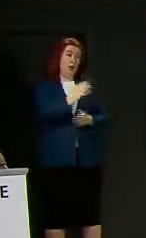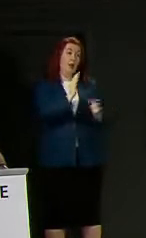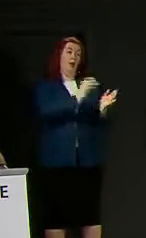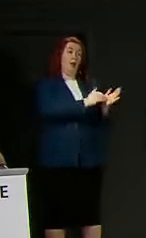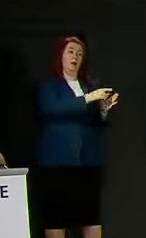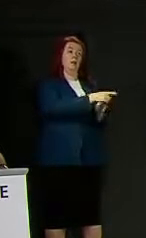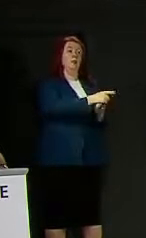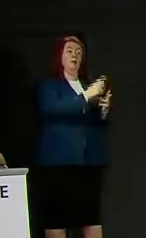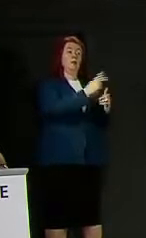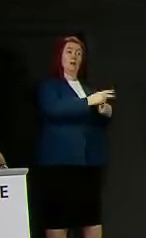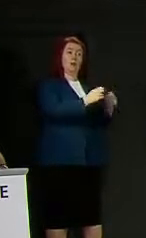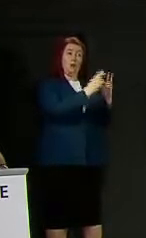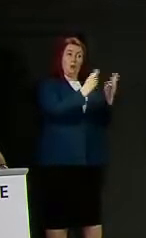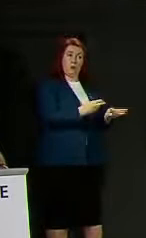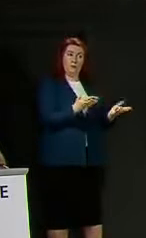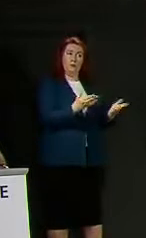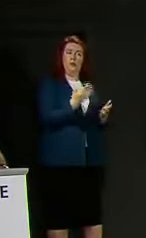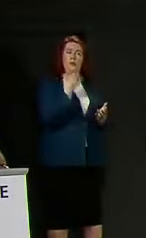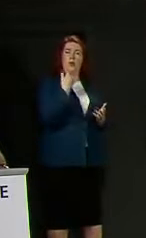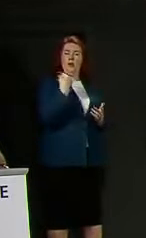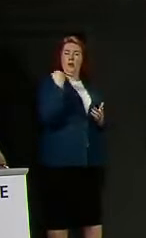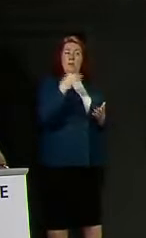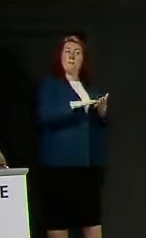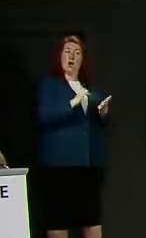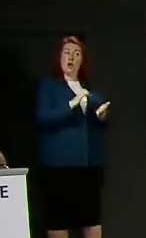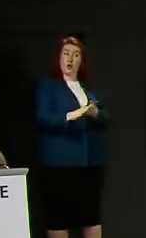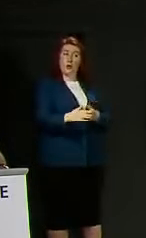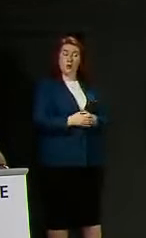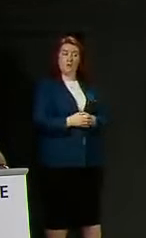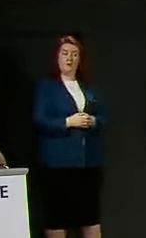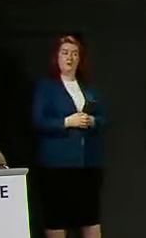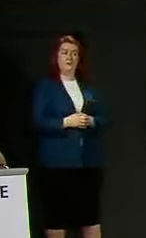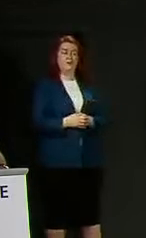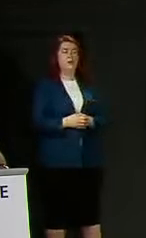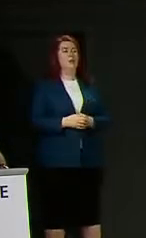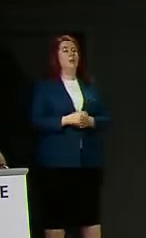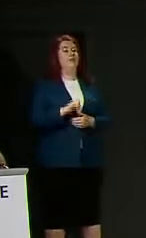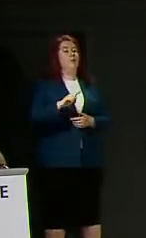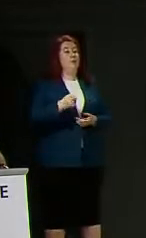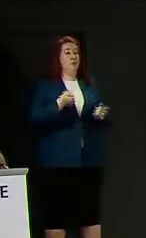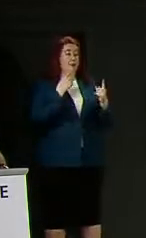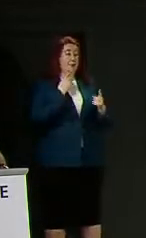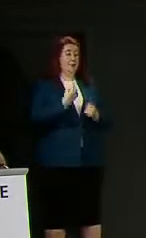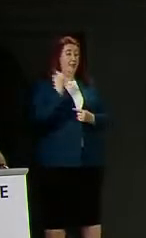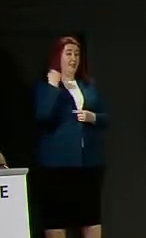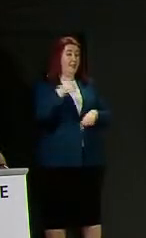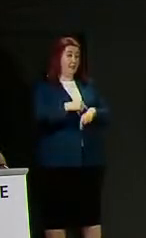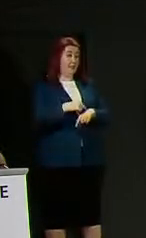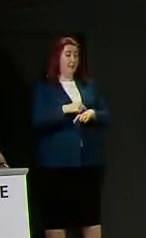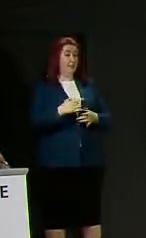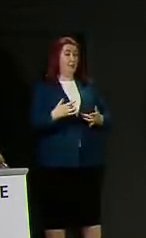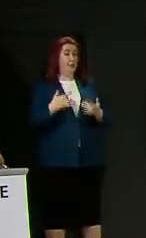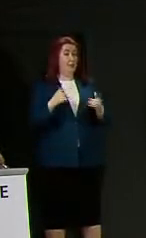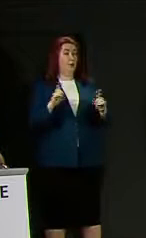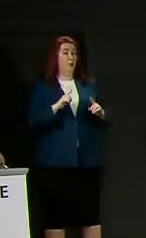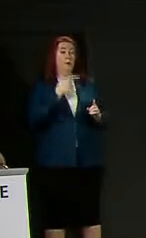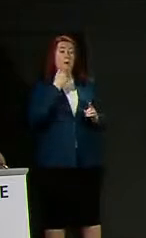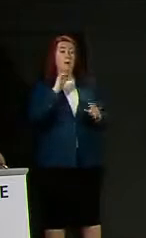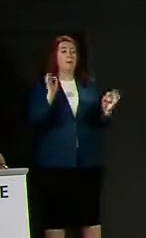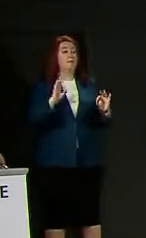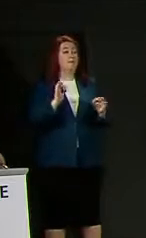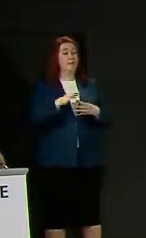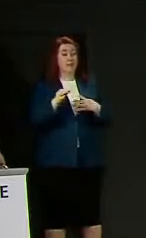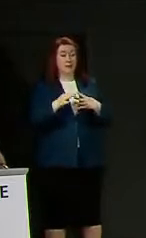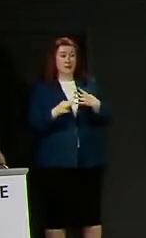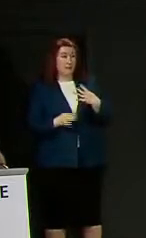in March she said that at the time the view was that people who didn't have symptoms either because